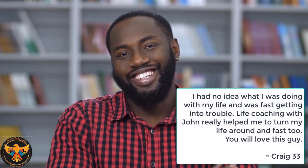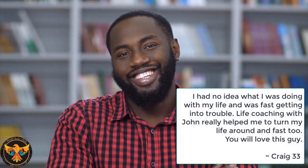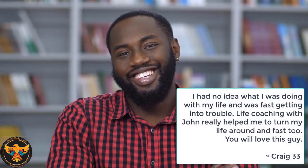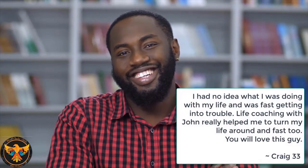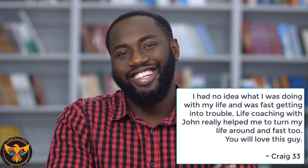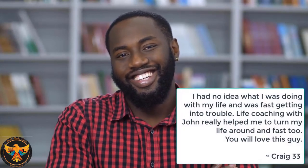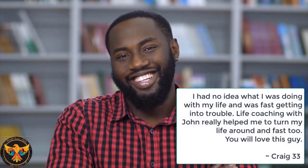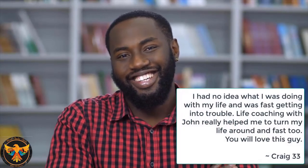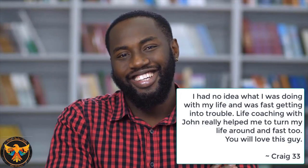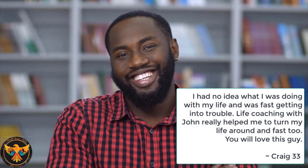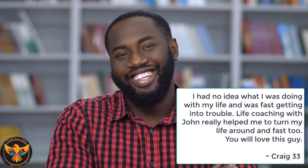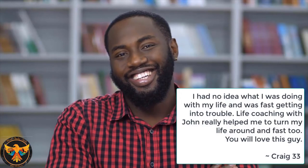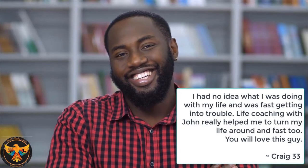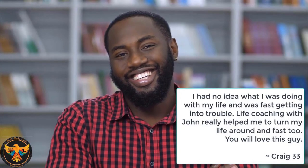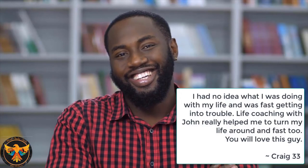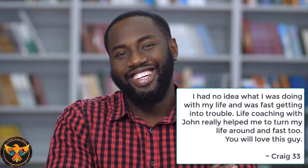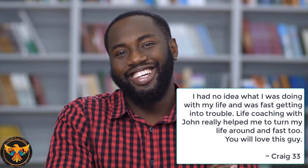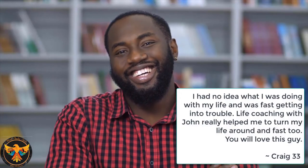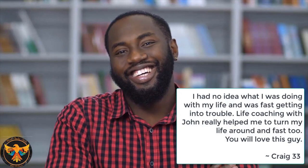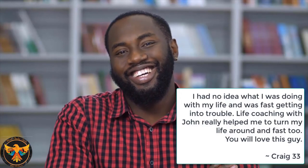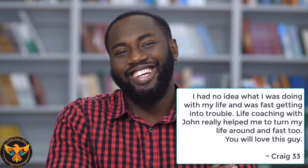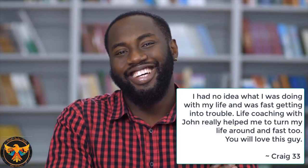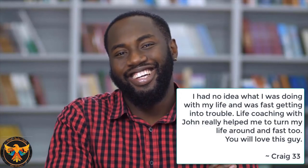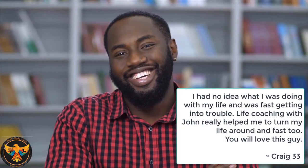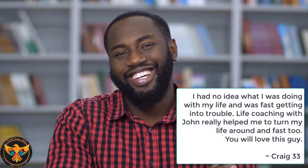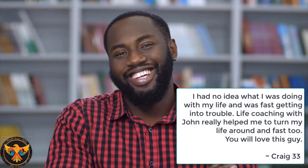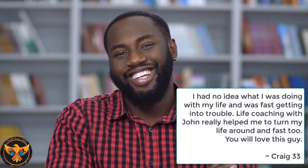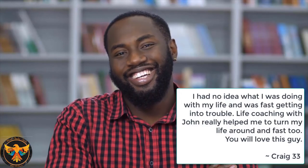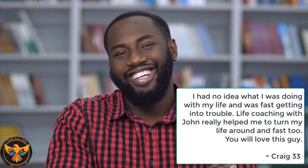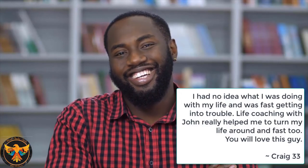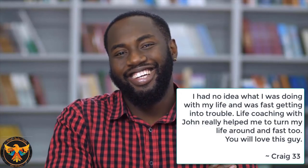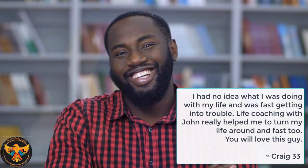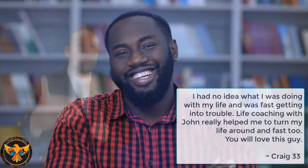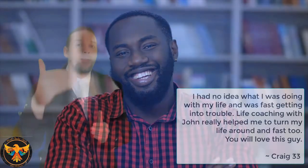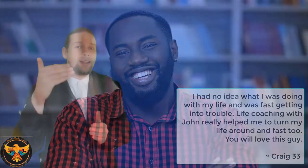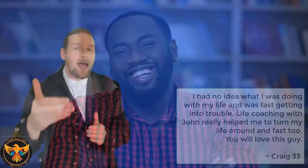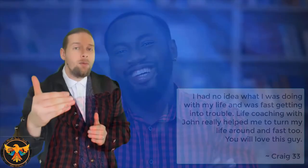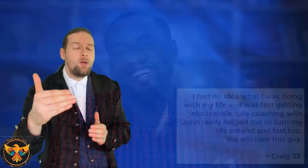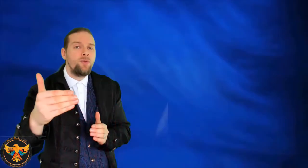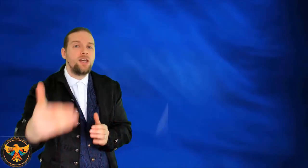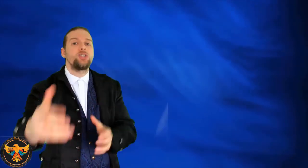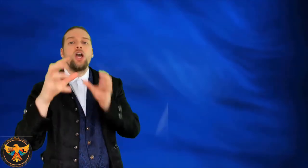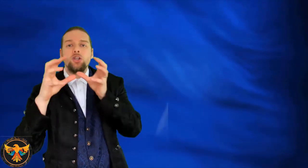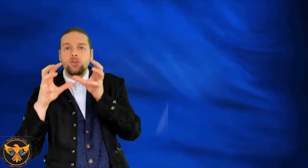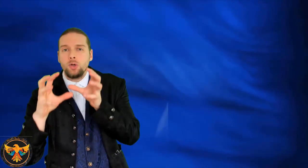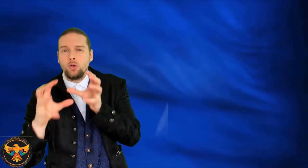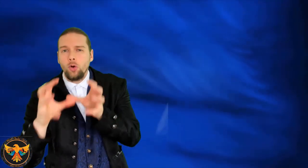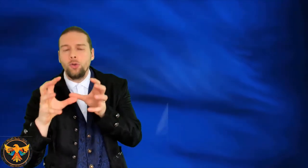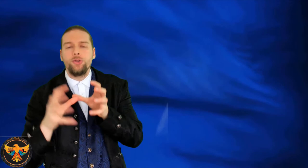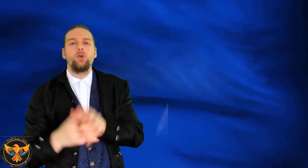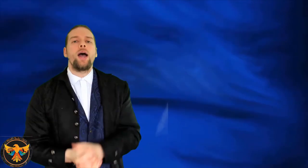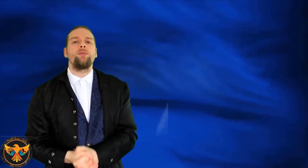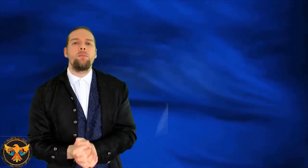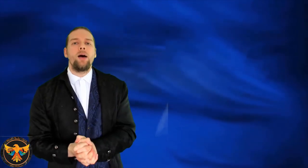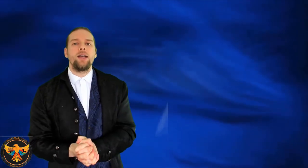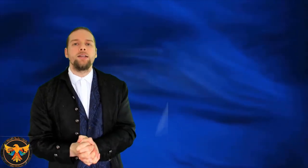committed to making sure that each and every single time we meet, you are one step closer by the time we finish to a goal that you have in mind.